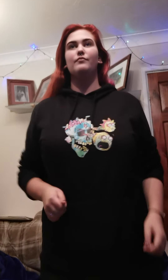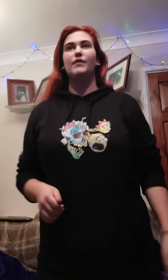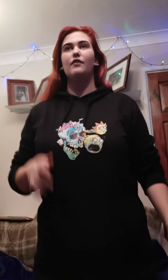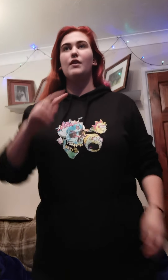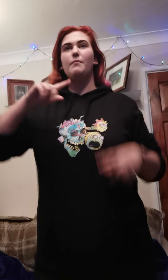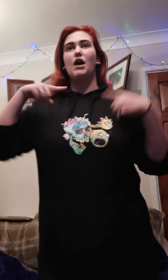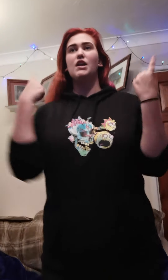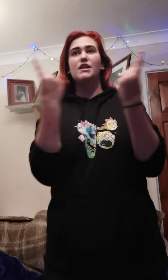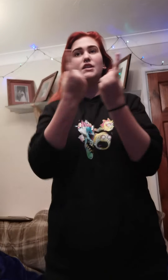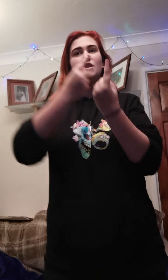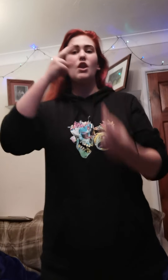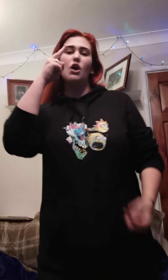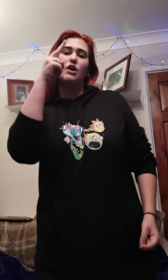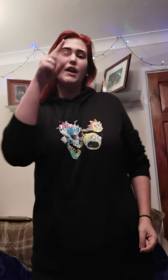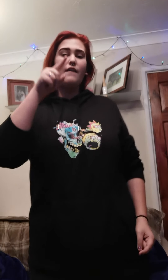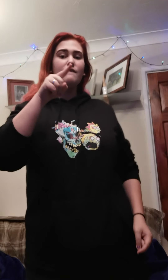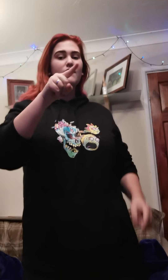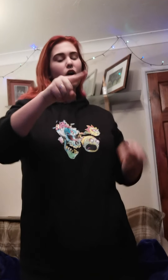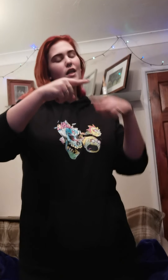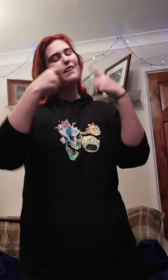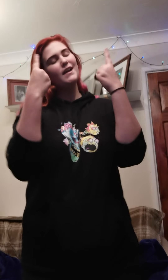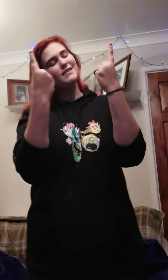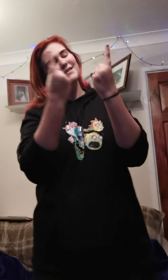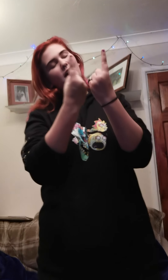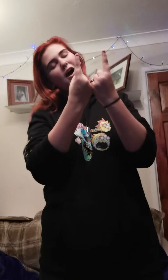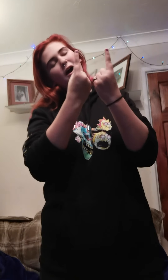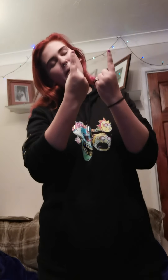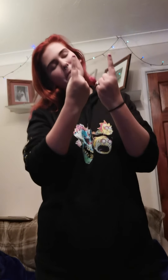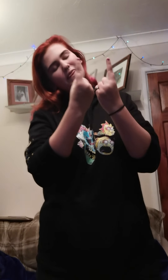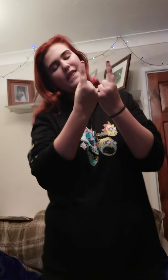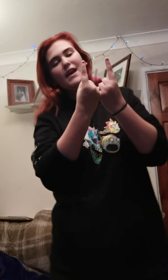Everybody's looking for that something